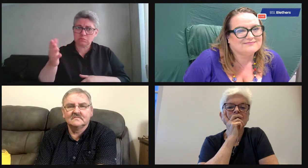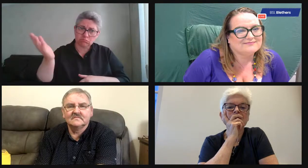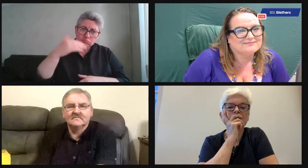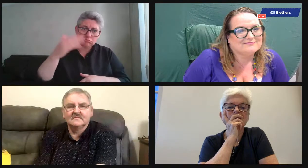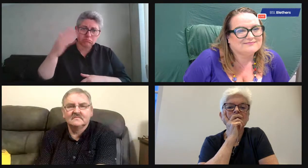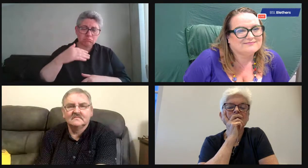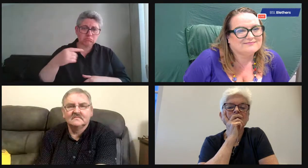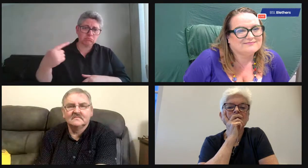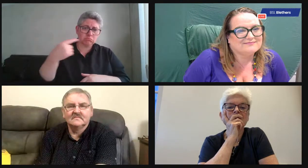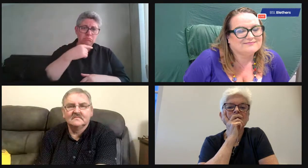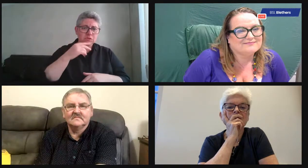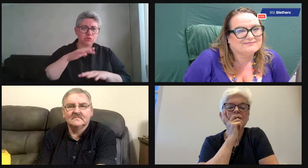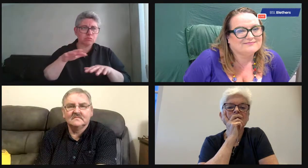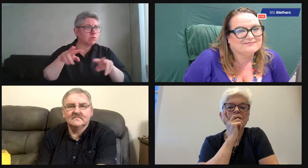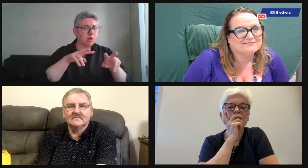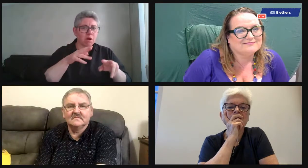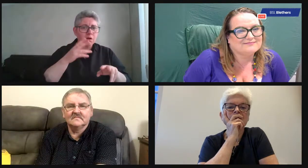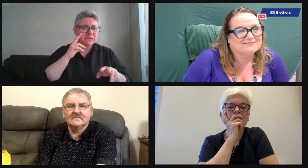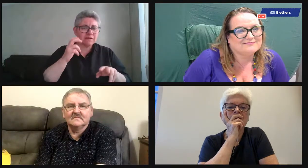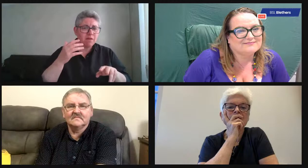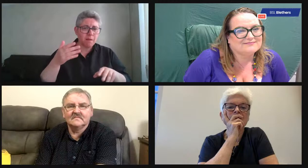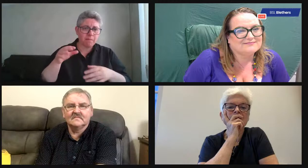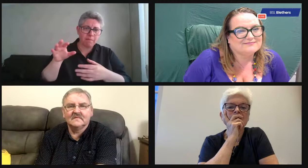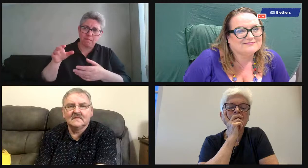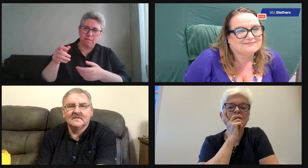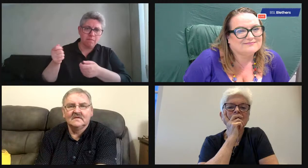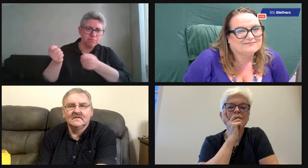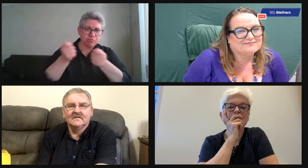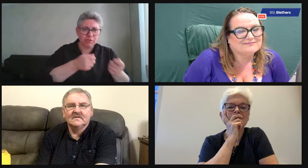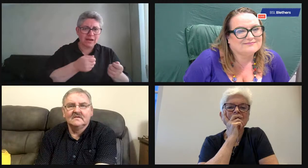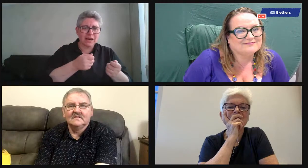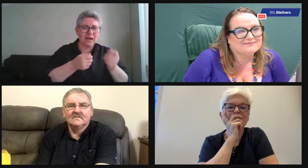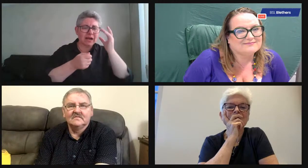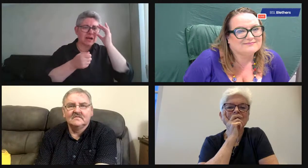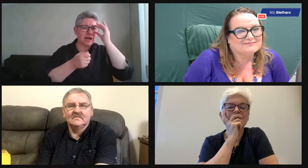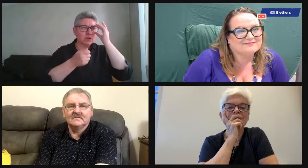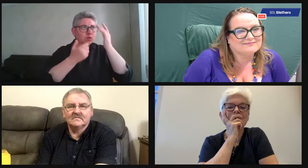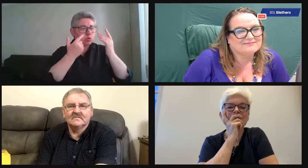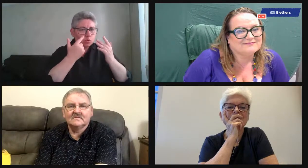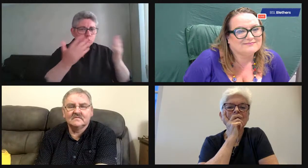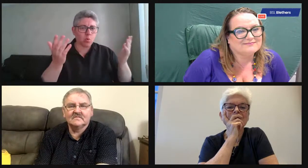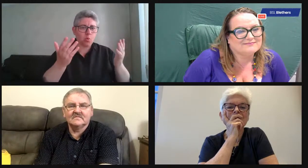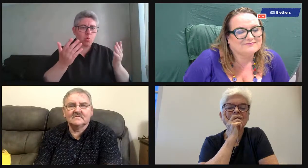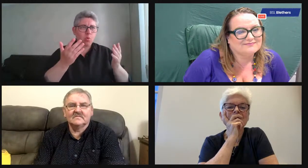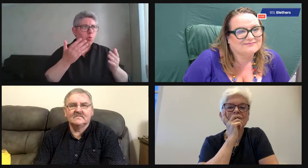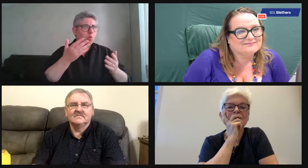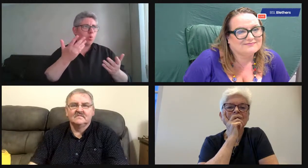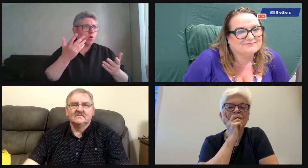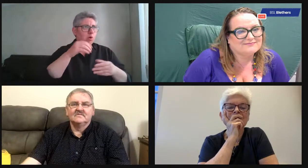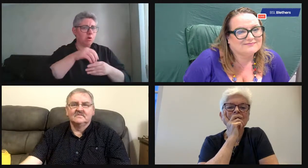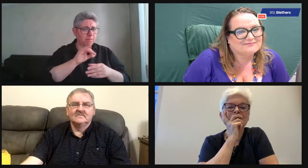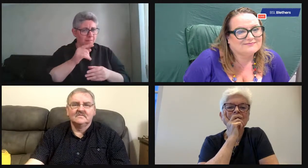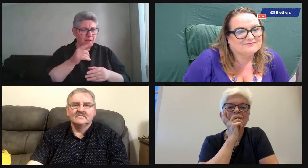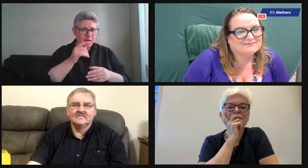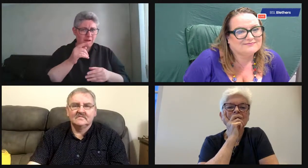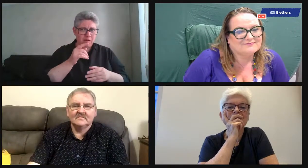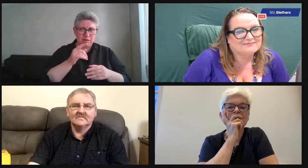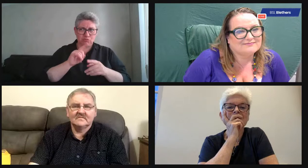being mainstreamed. And perhaps we need to reach out to them more to get to bring them along to the deaf club to show them those kinds of